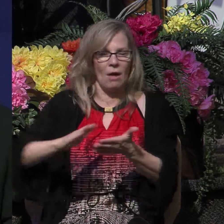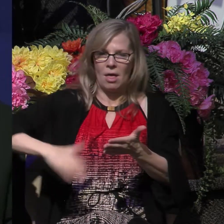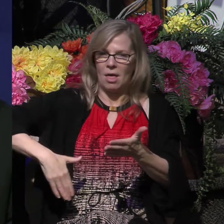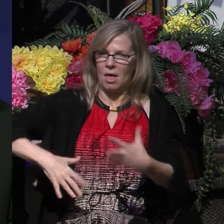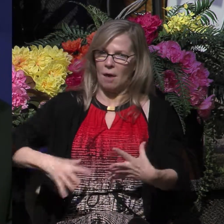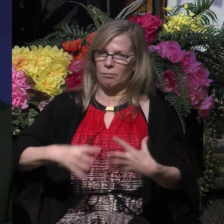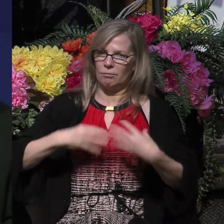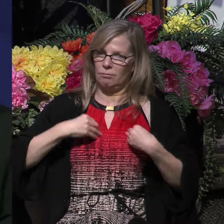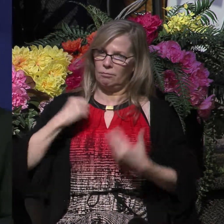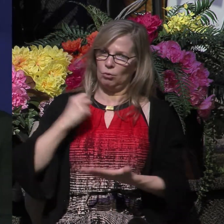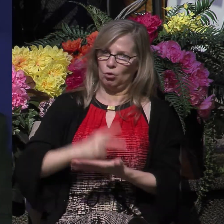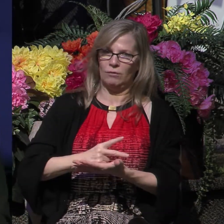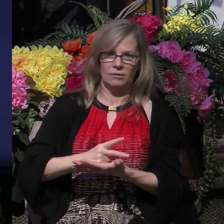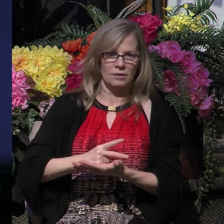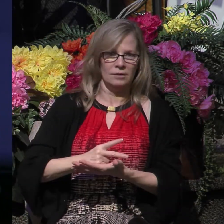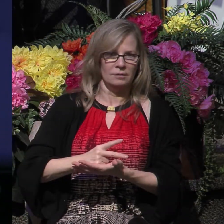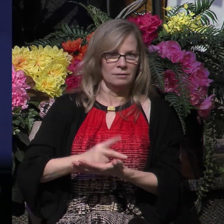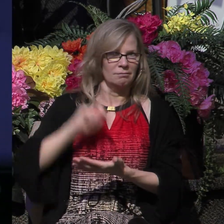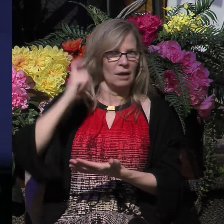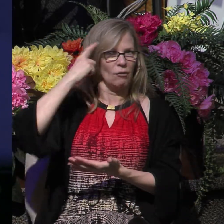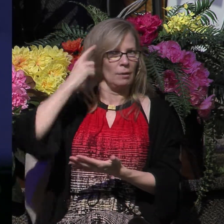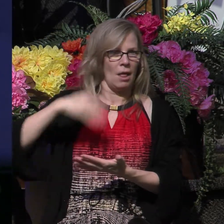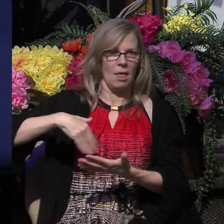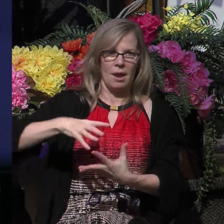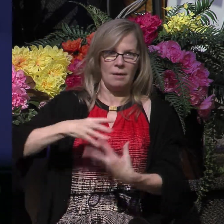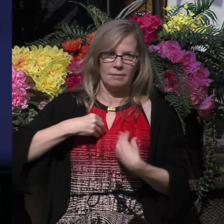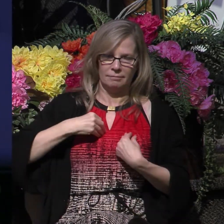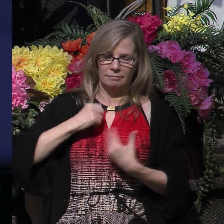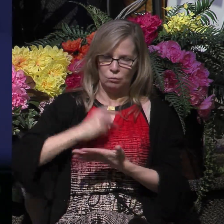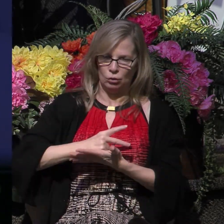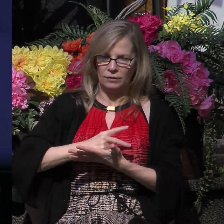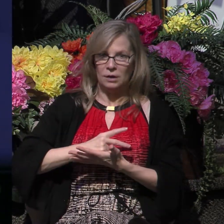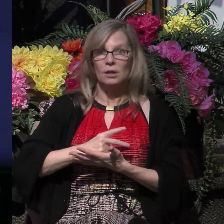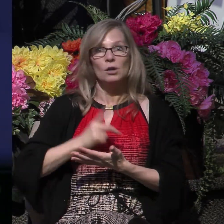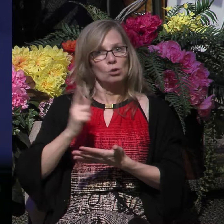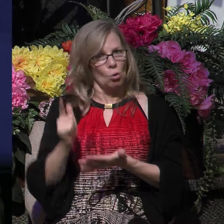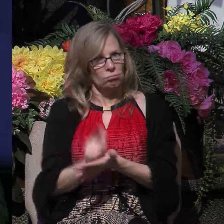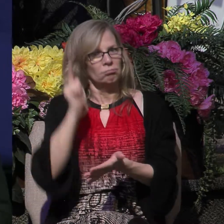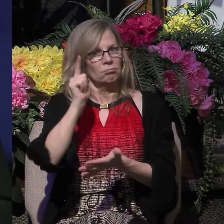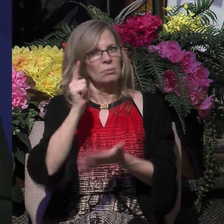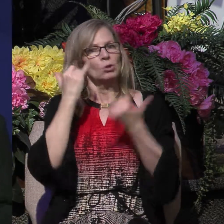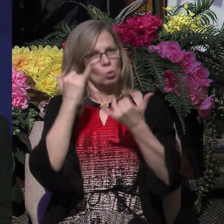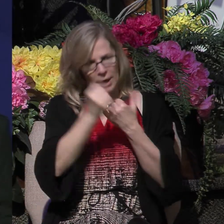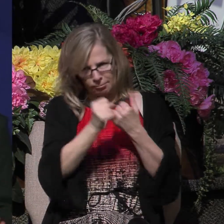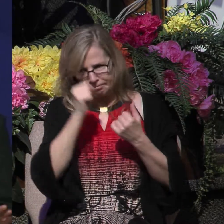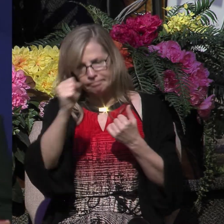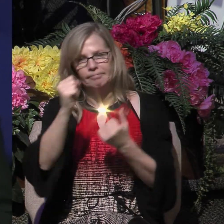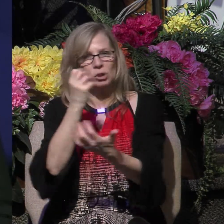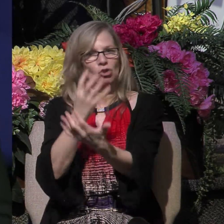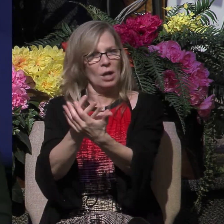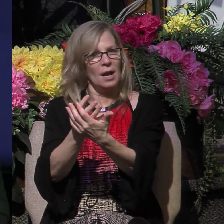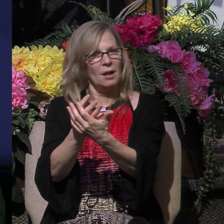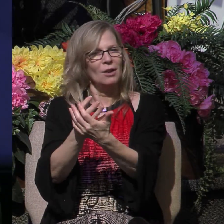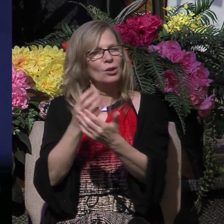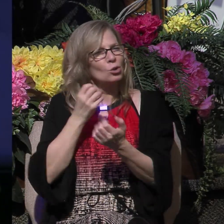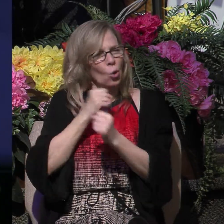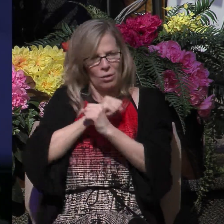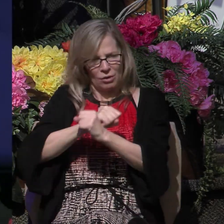state. The jailer knew all this. He understood that Paul and Silas were men who told